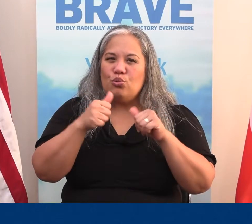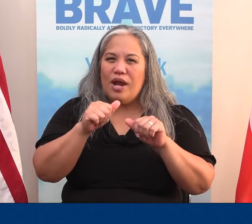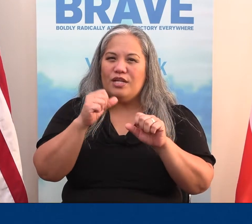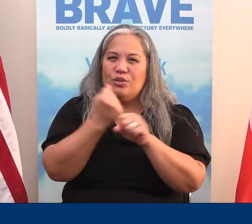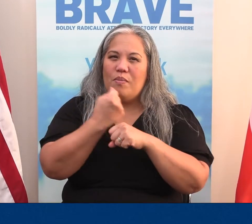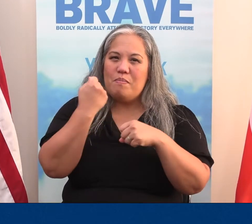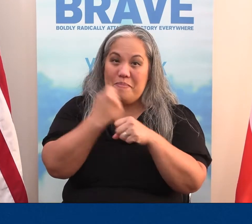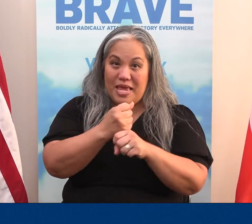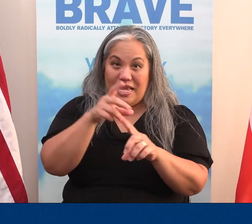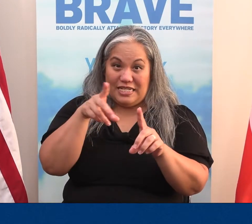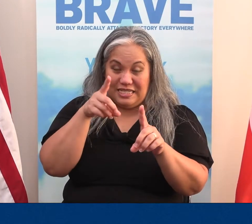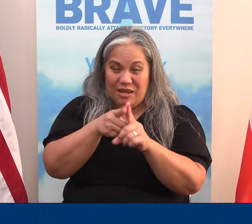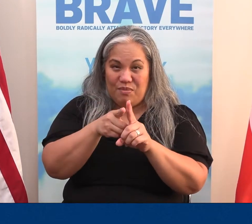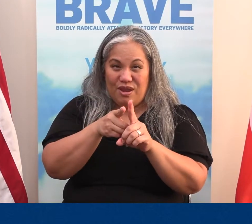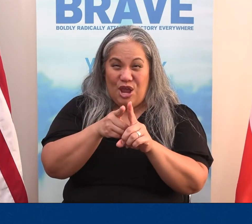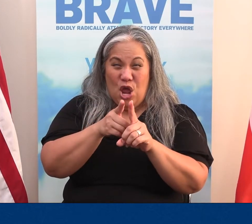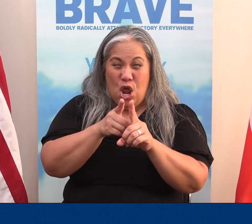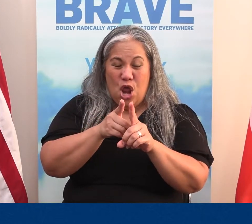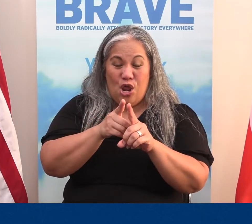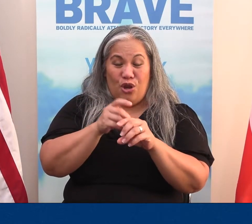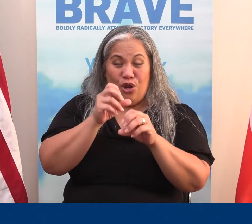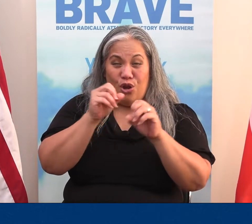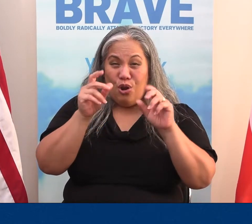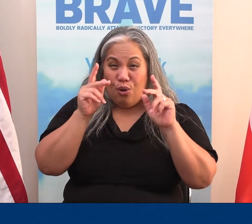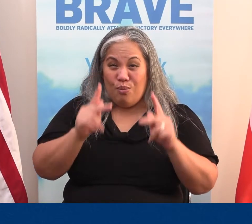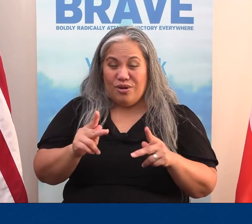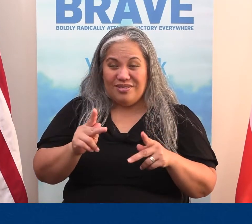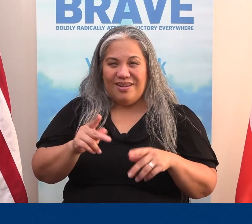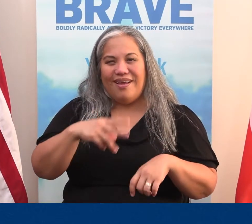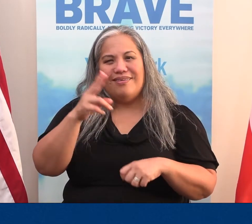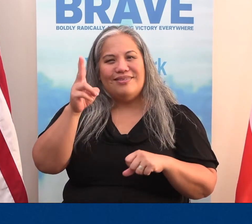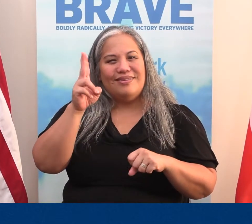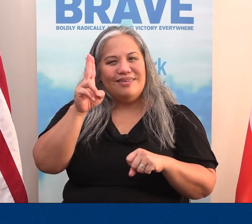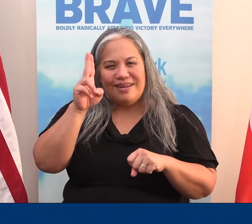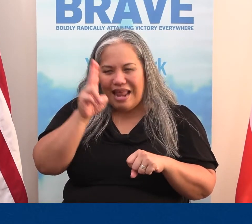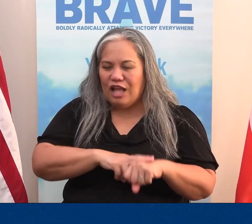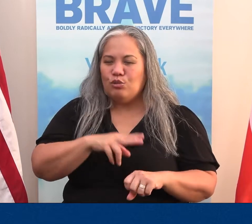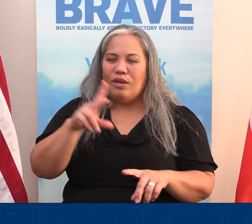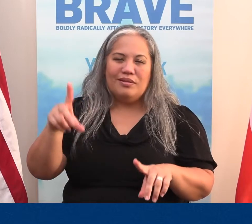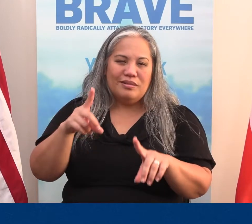make a disciple. No one is naturally a disciple.